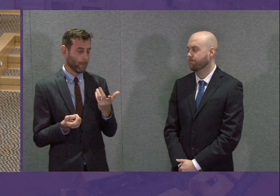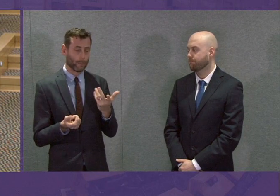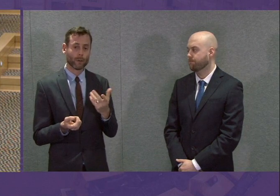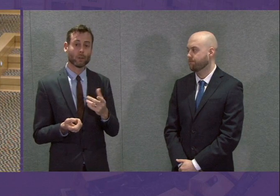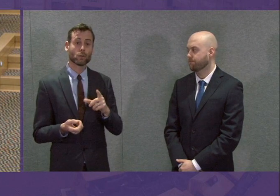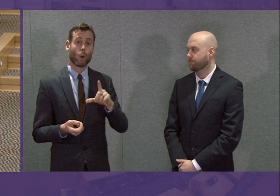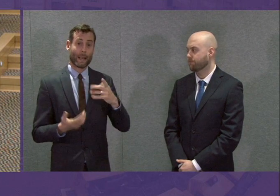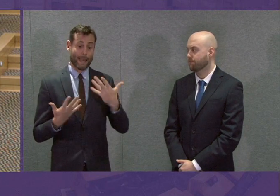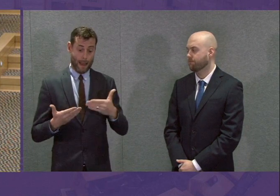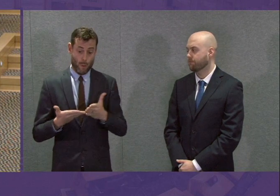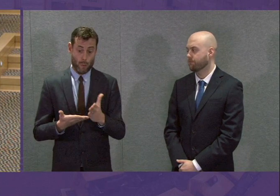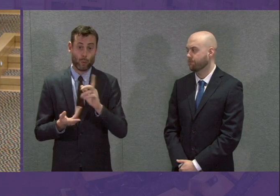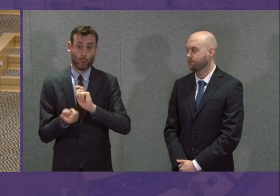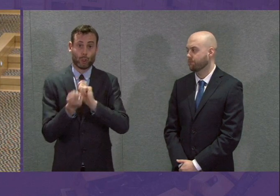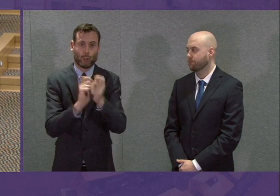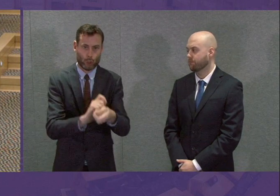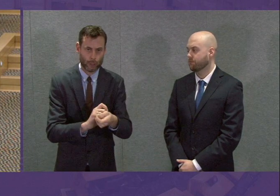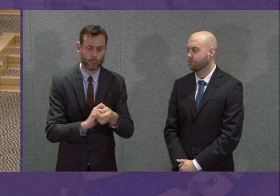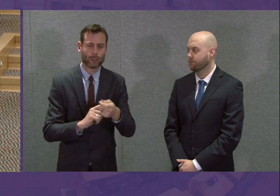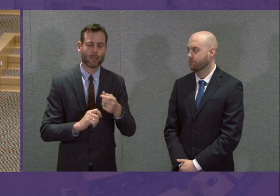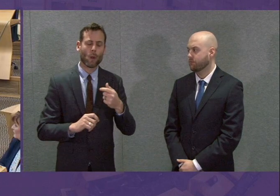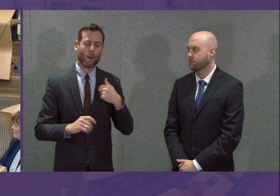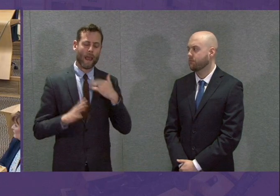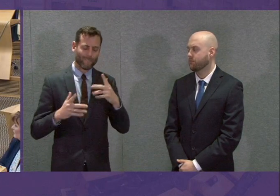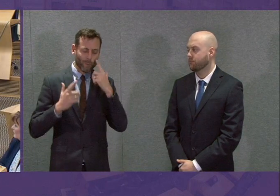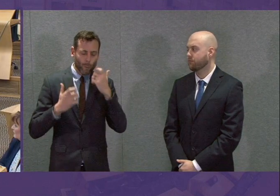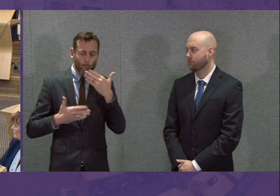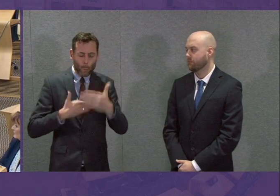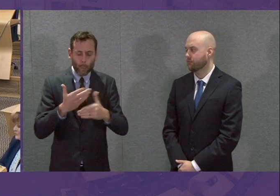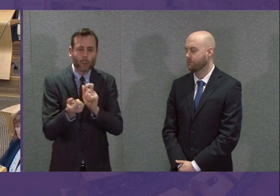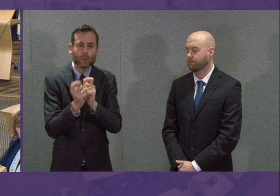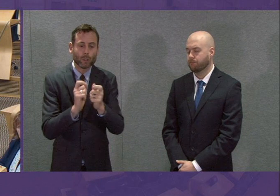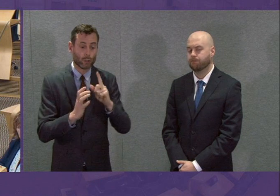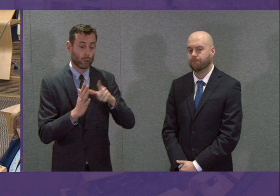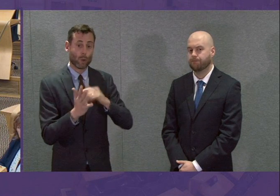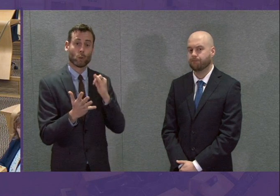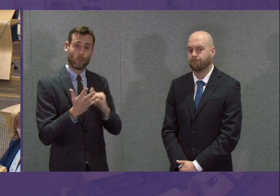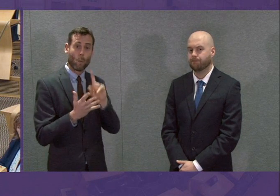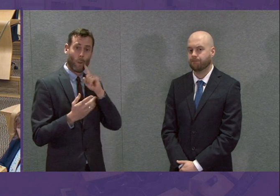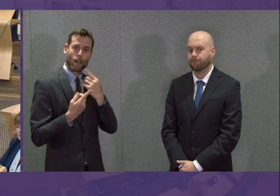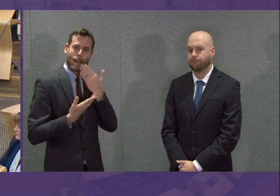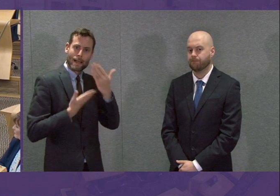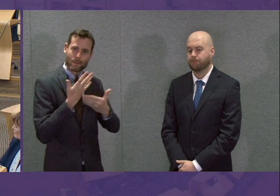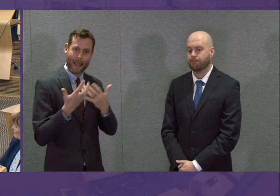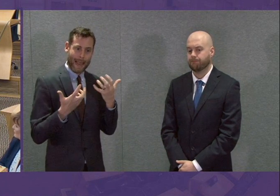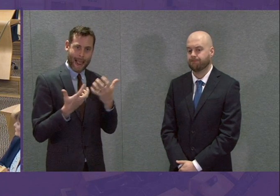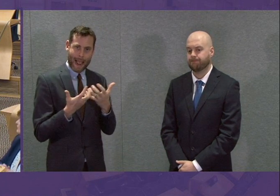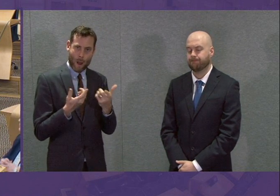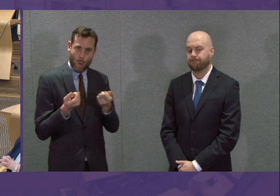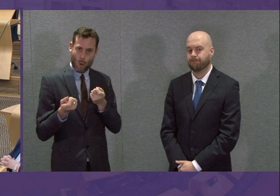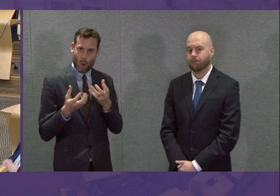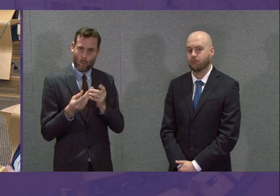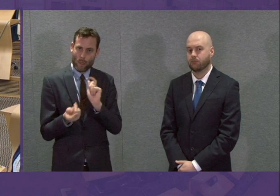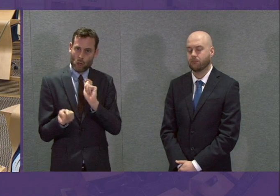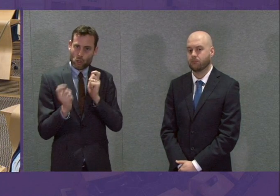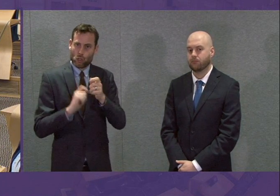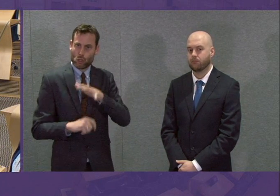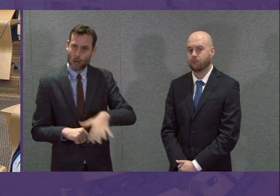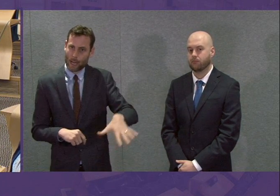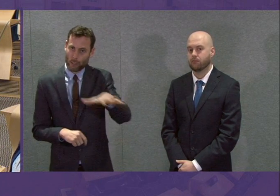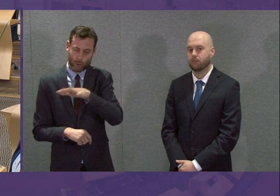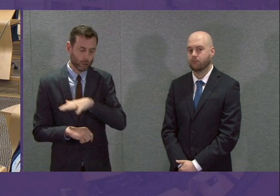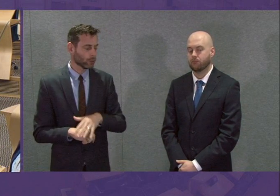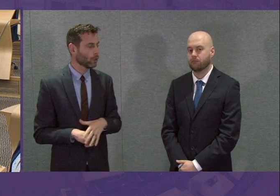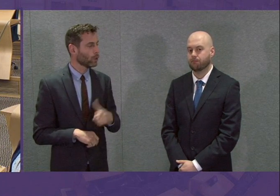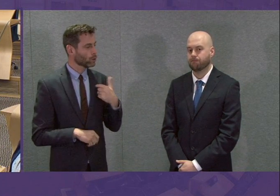completely. John Swinney will set out more details of this, amongst other things, in his statement this afternoon. But I want today to take the opportunity to confirm